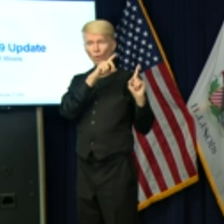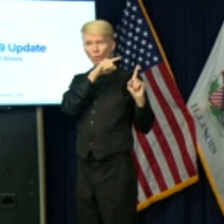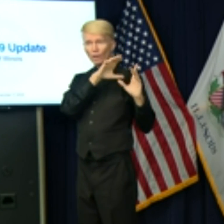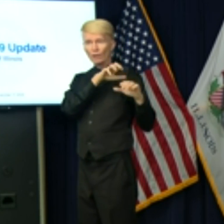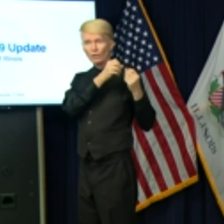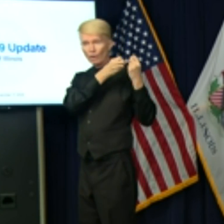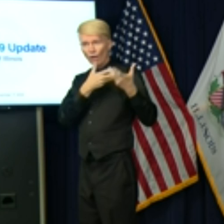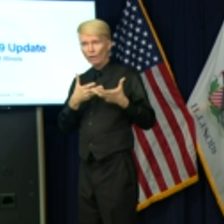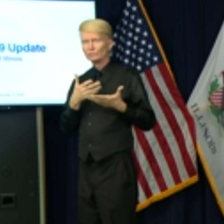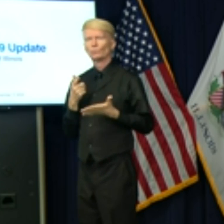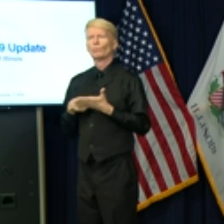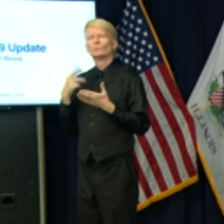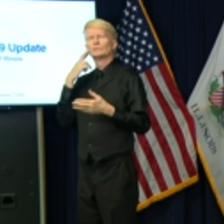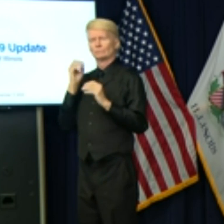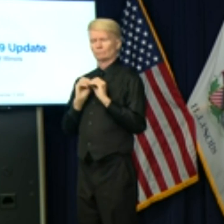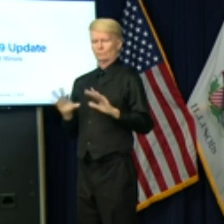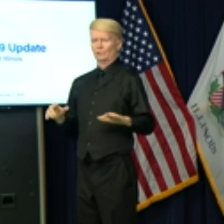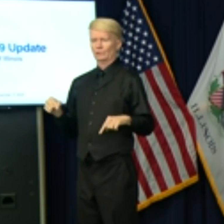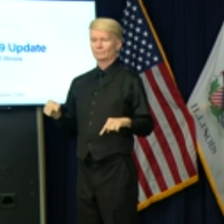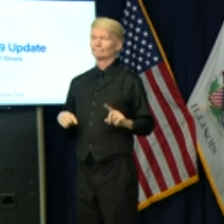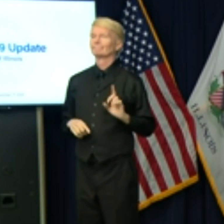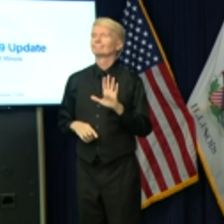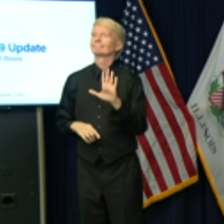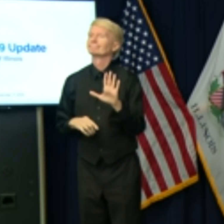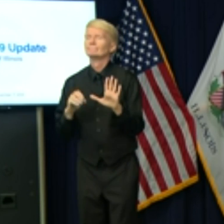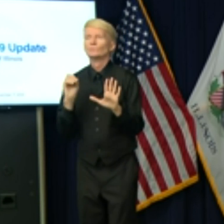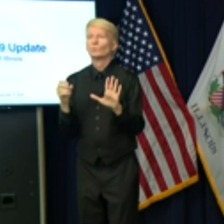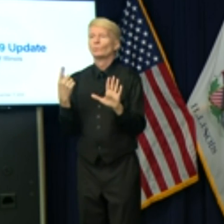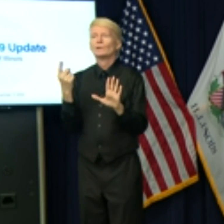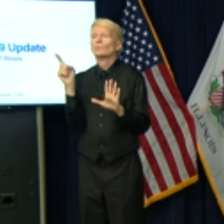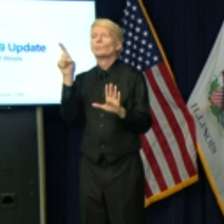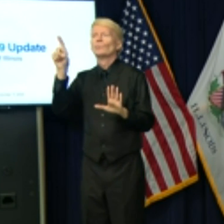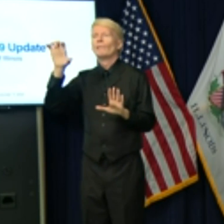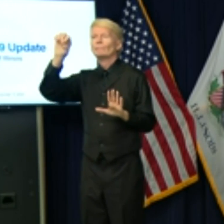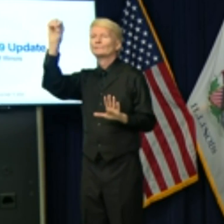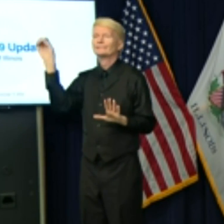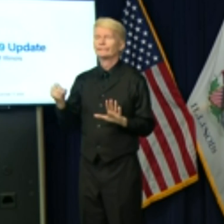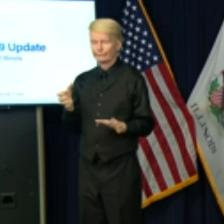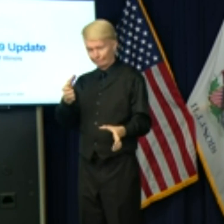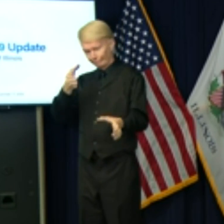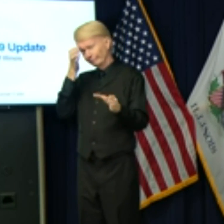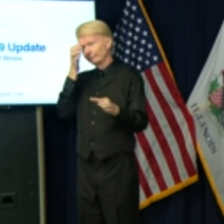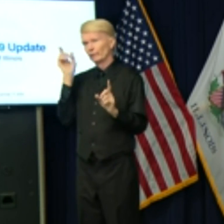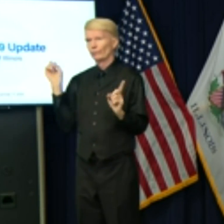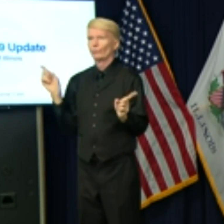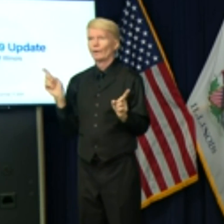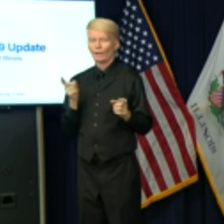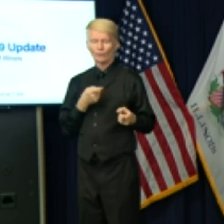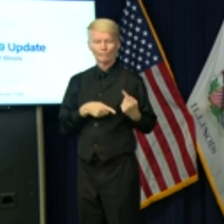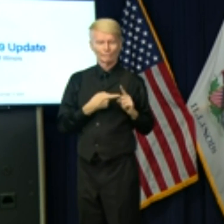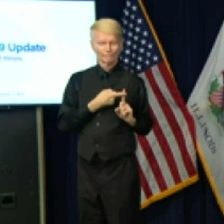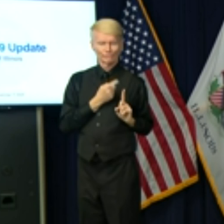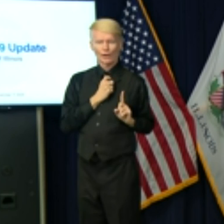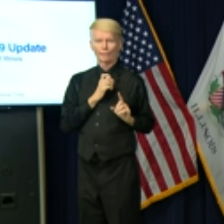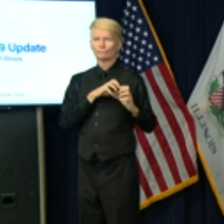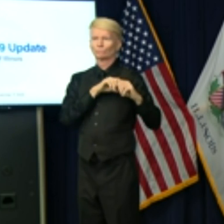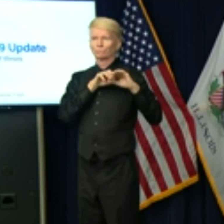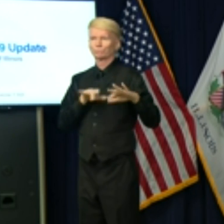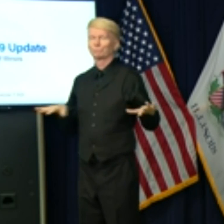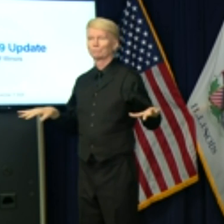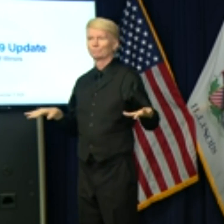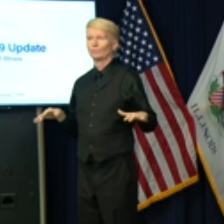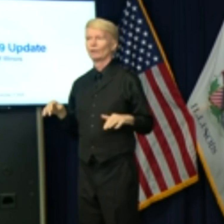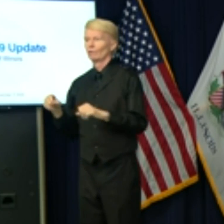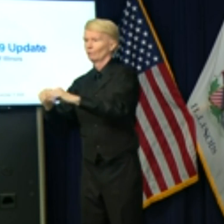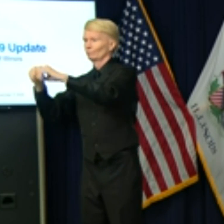that's caused us to see this spike? Look, nobody 100% knows exactly where things emanate when we have these outbreaks.